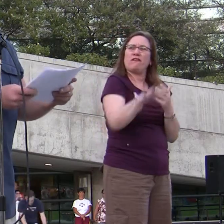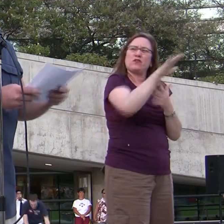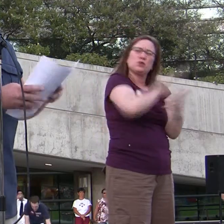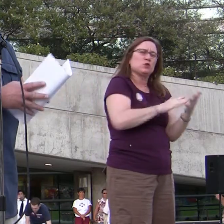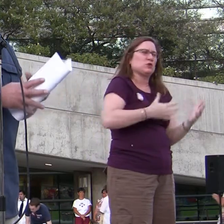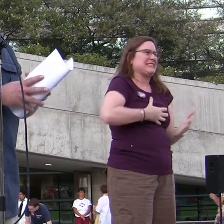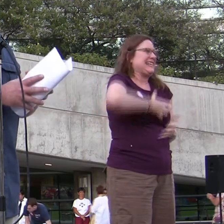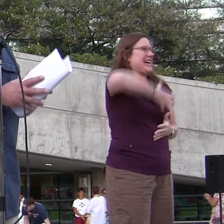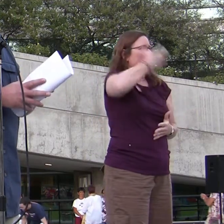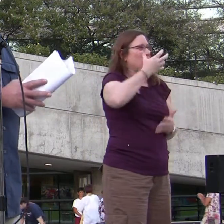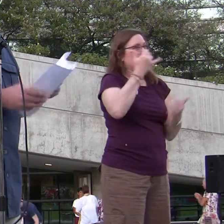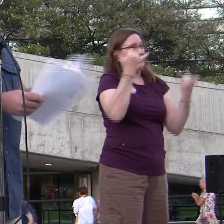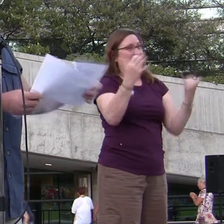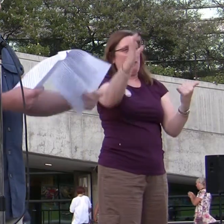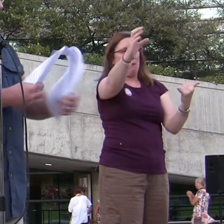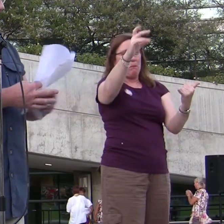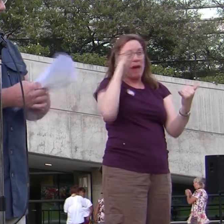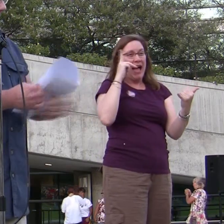Today I got my sanity back.